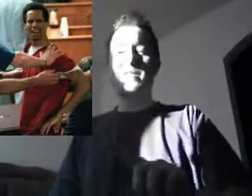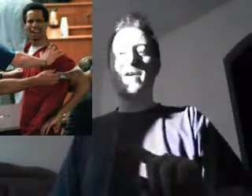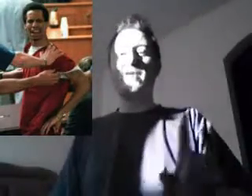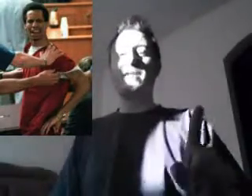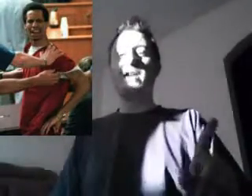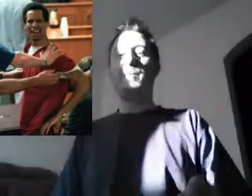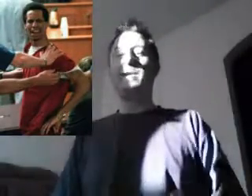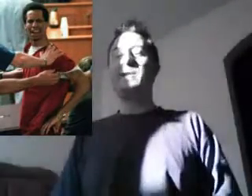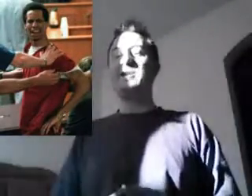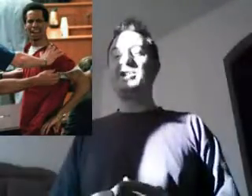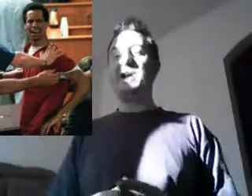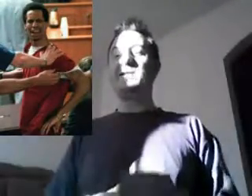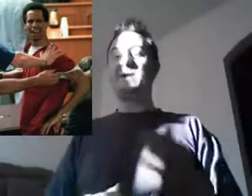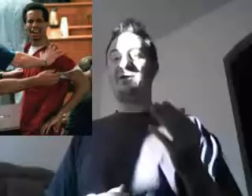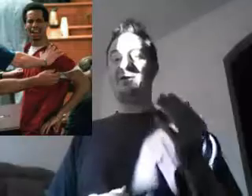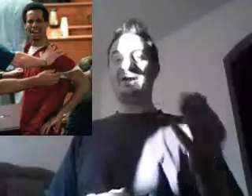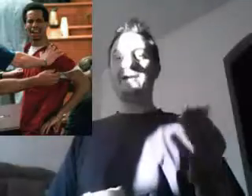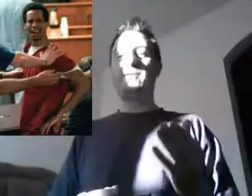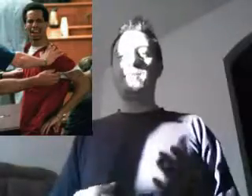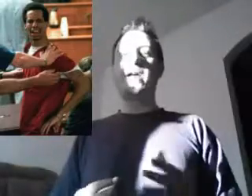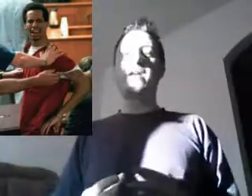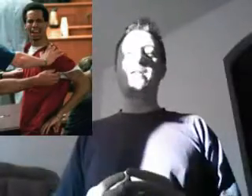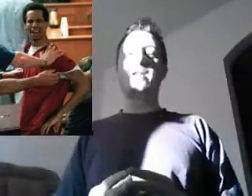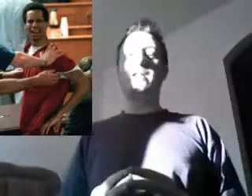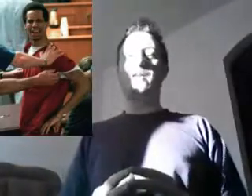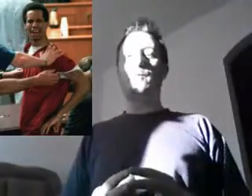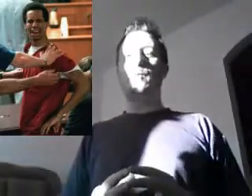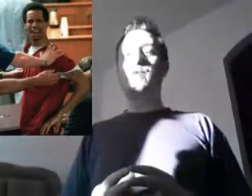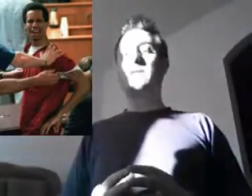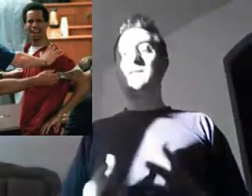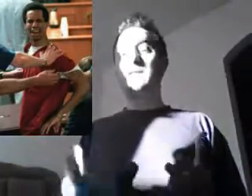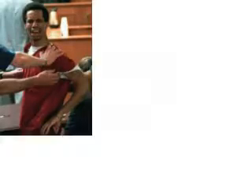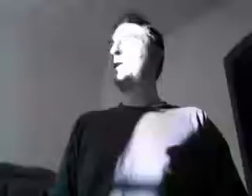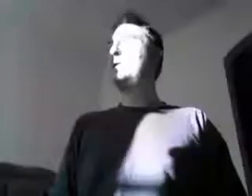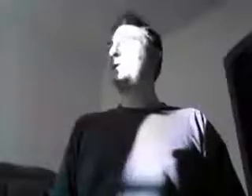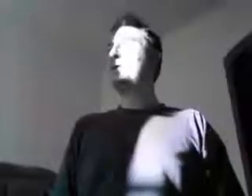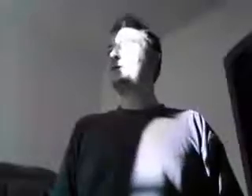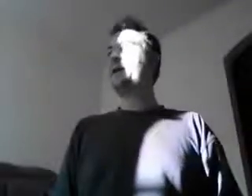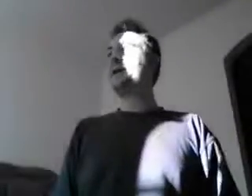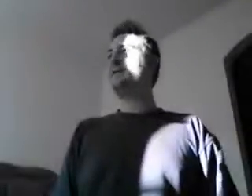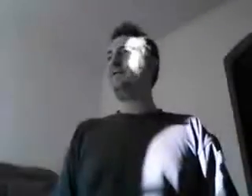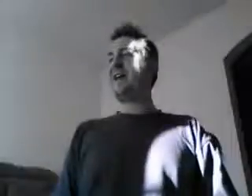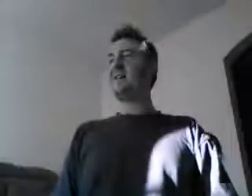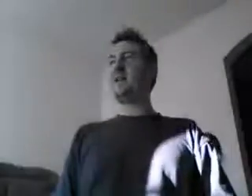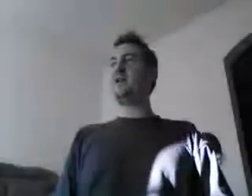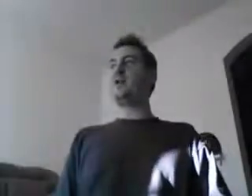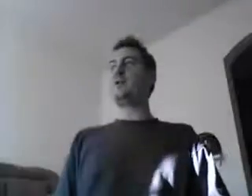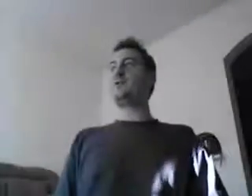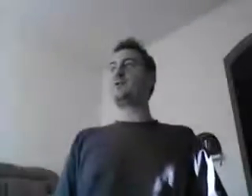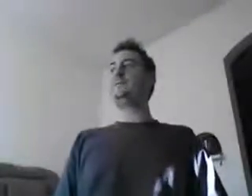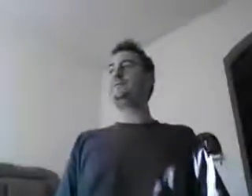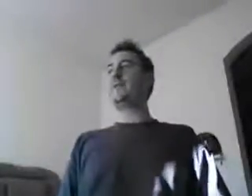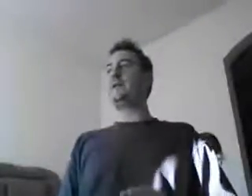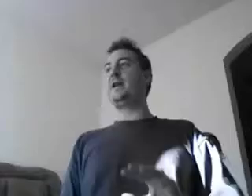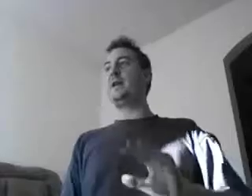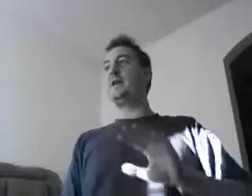about the death penalty changed after seeing the man that they were wanting to kill. Here's a fascinating article that they,